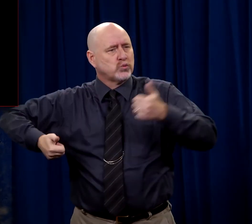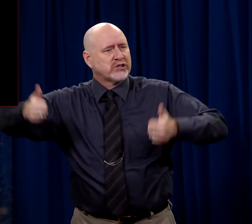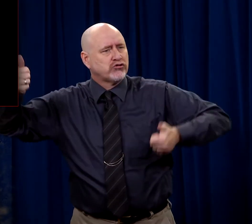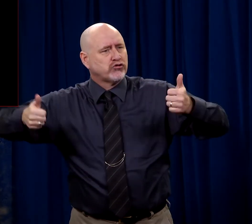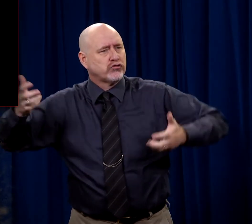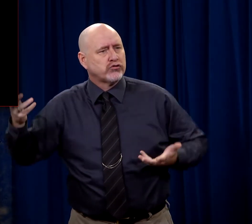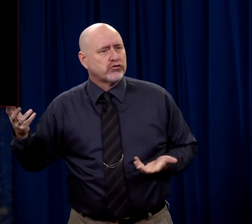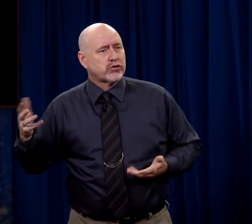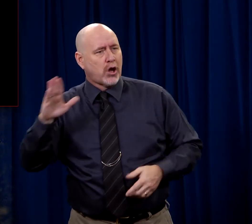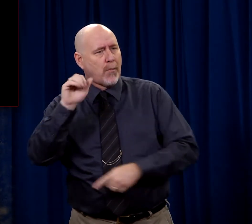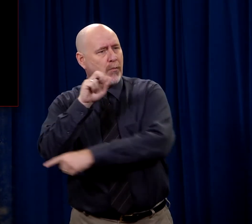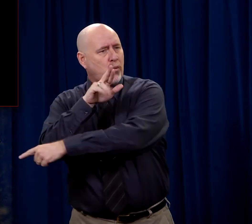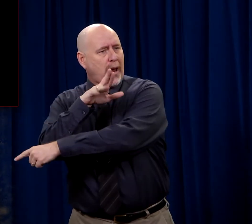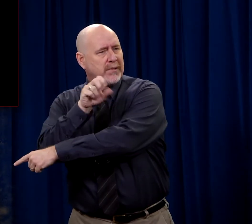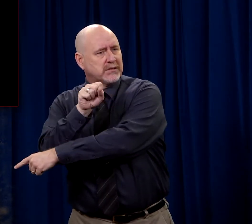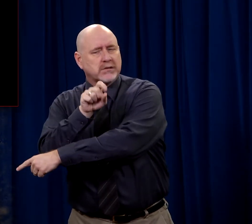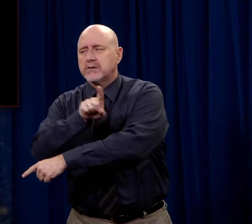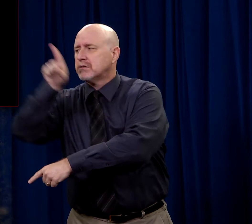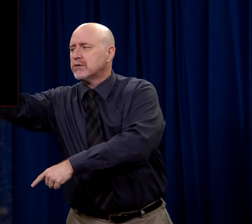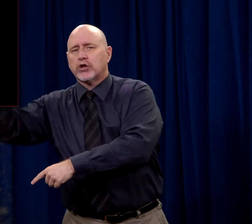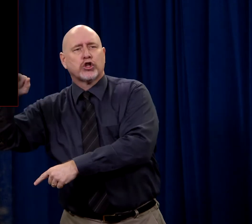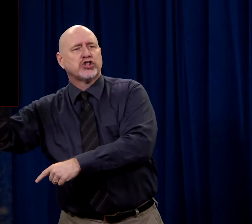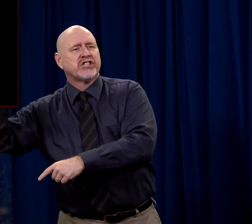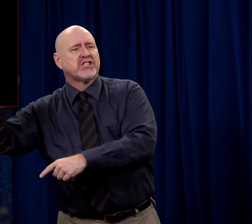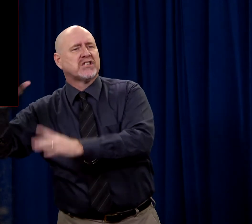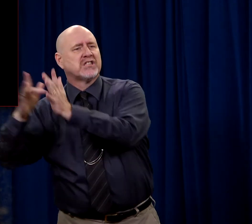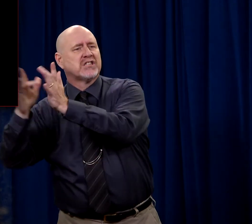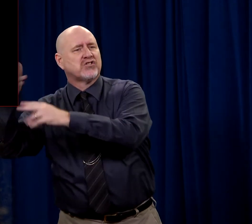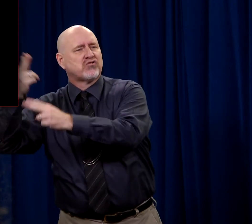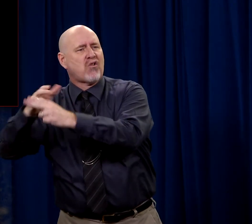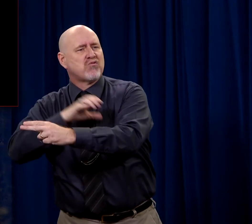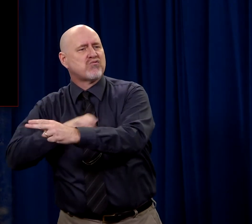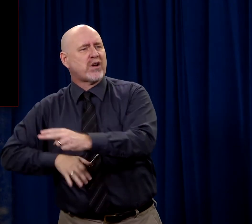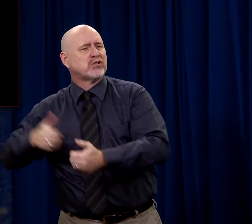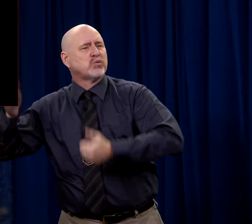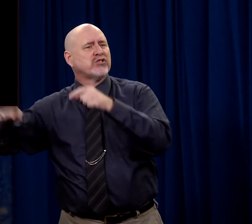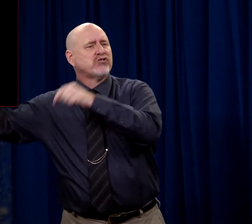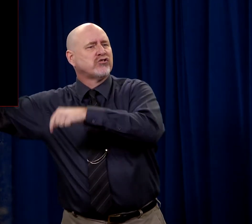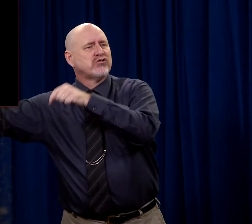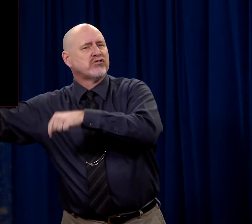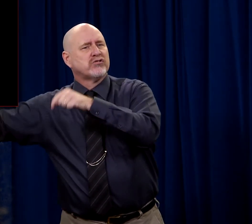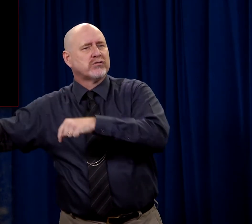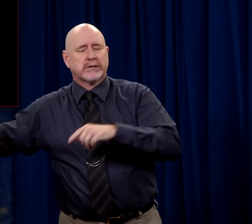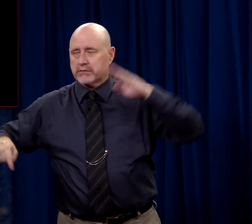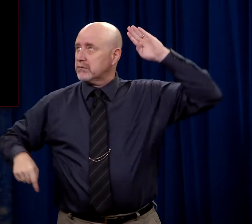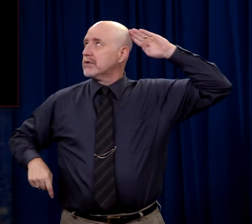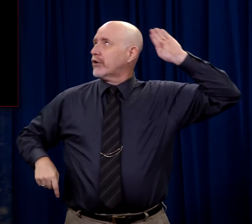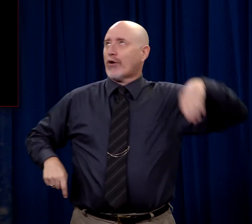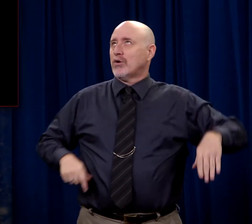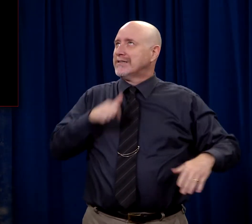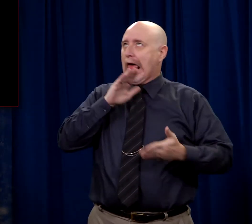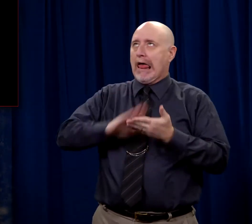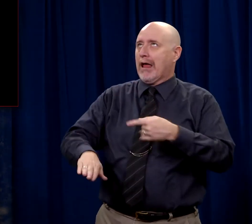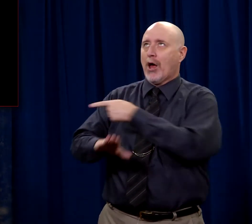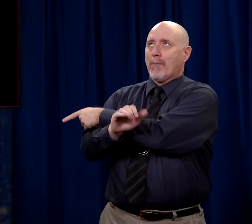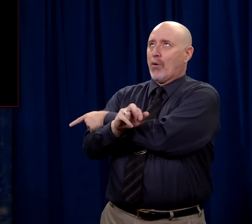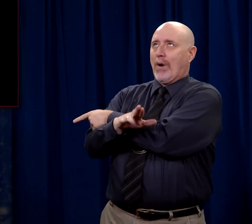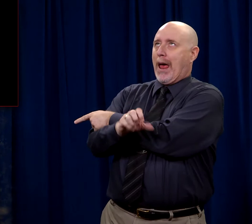which, Barabbas or this Jesus who is called Christ. He knows they're not going to let